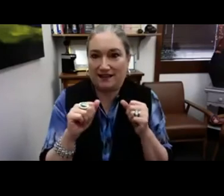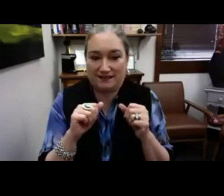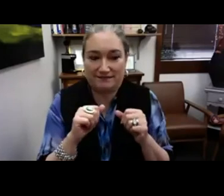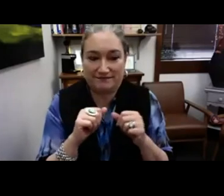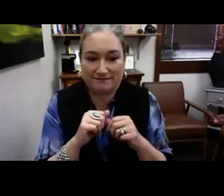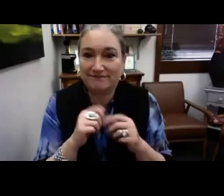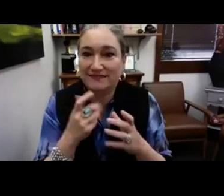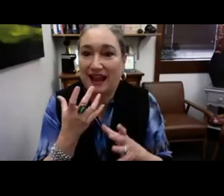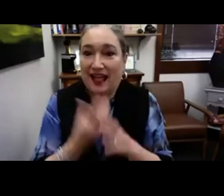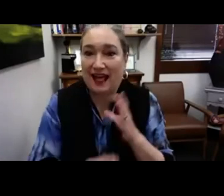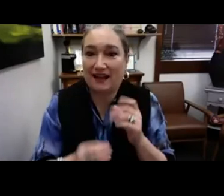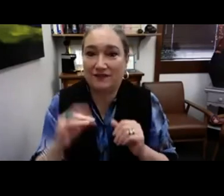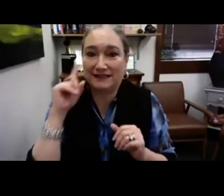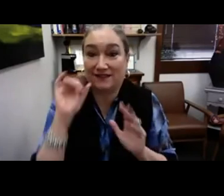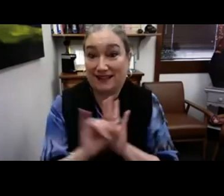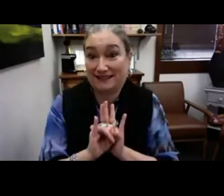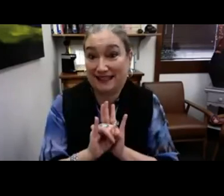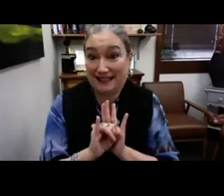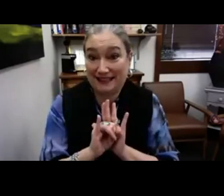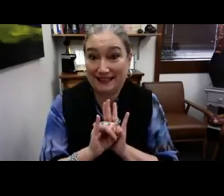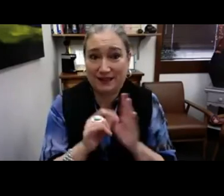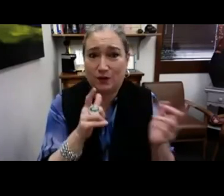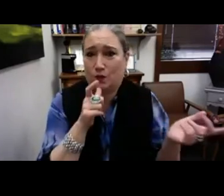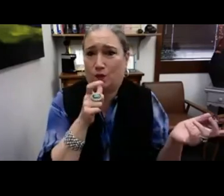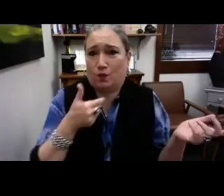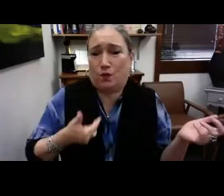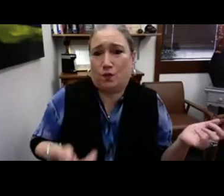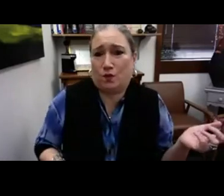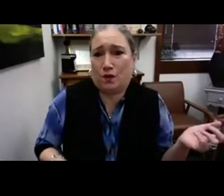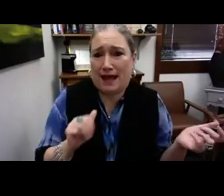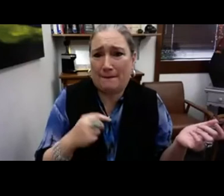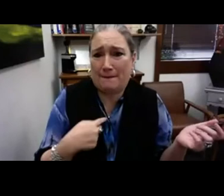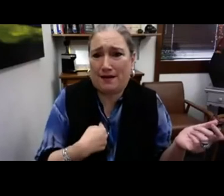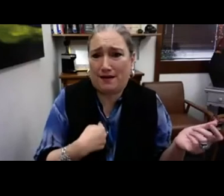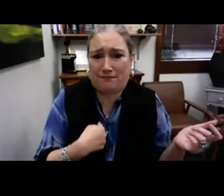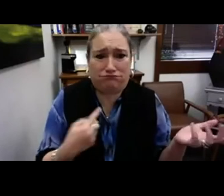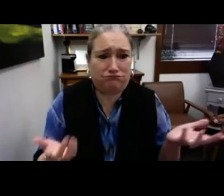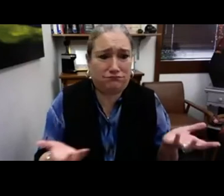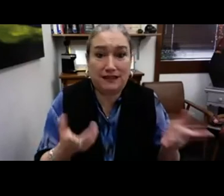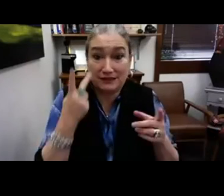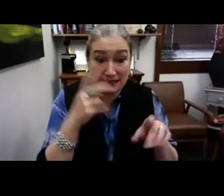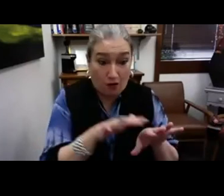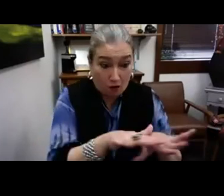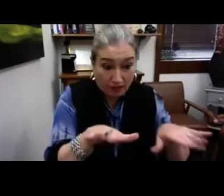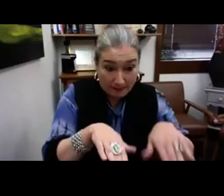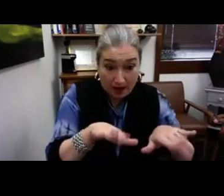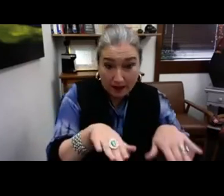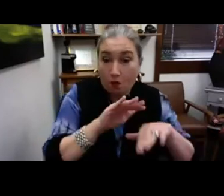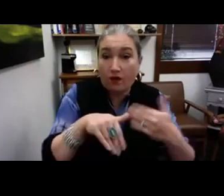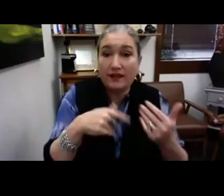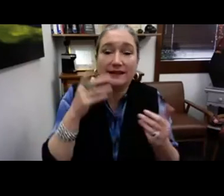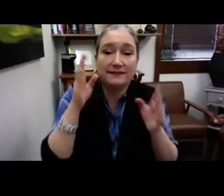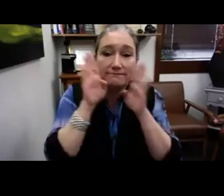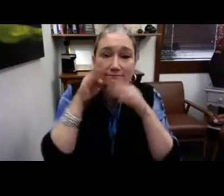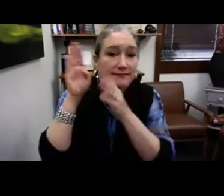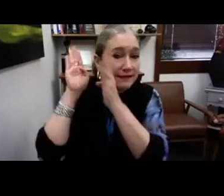This is from Sophia called lack of deaf identity. And it says, who am I?